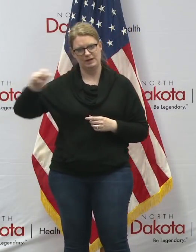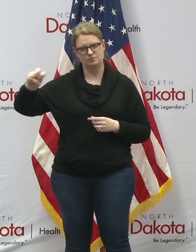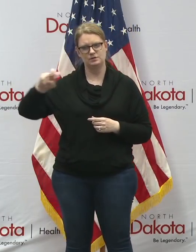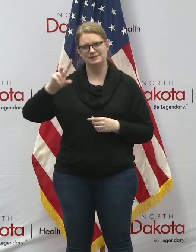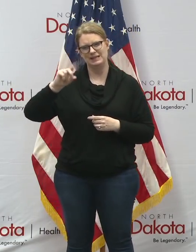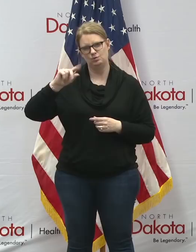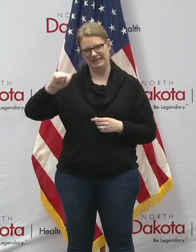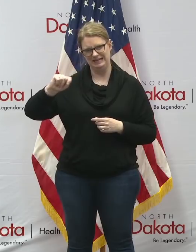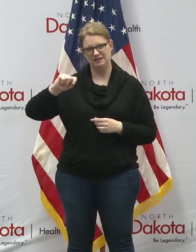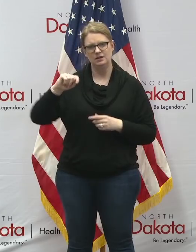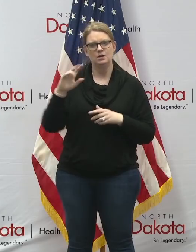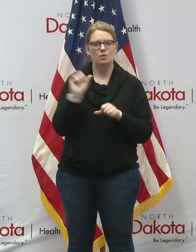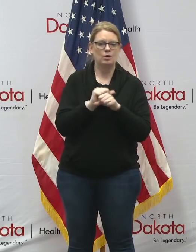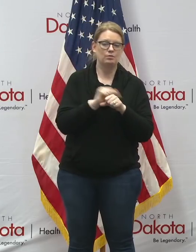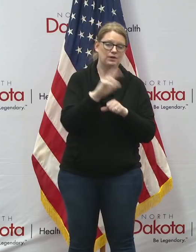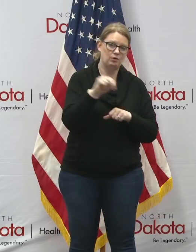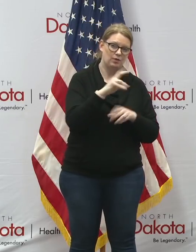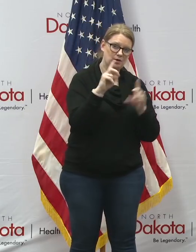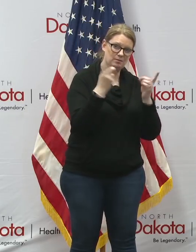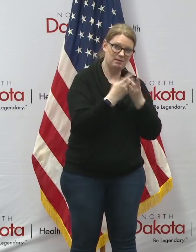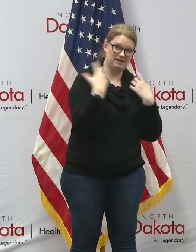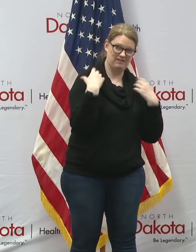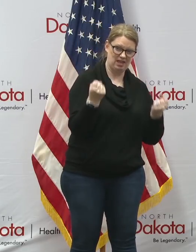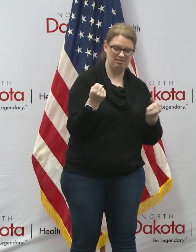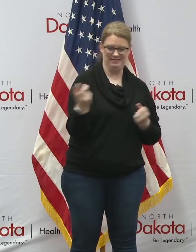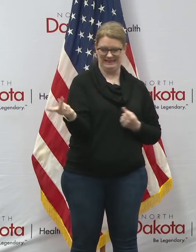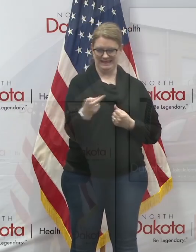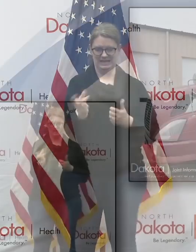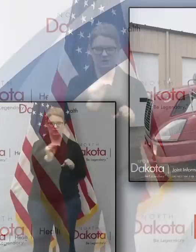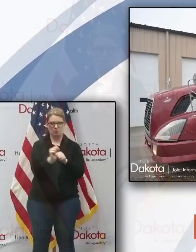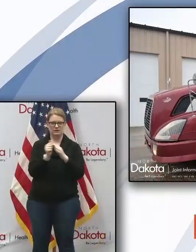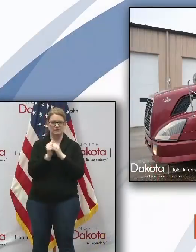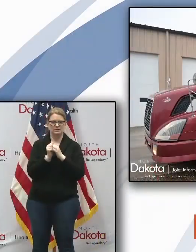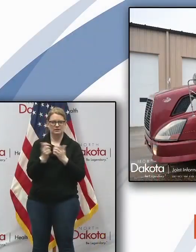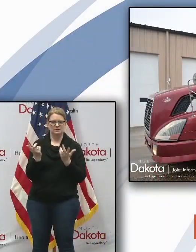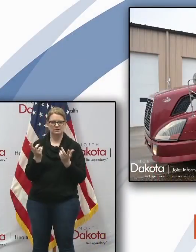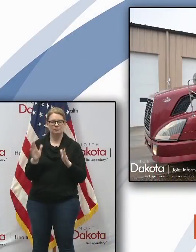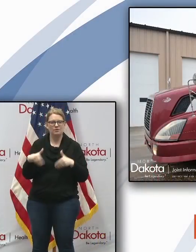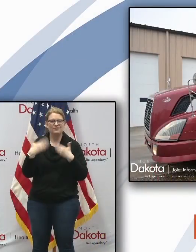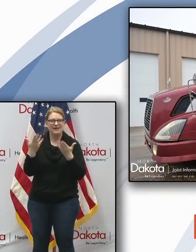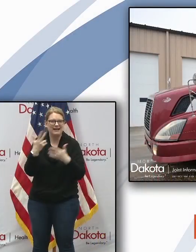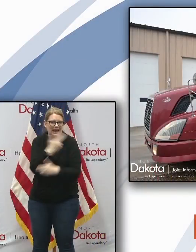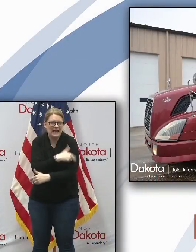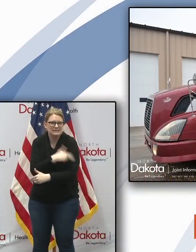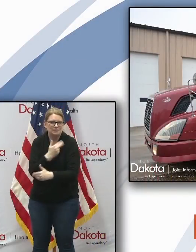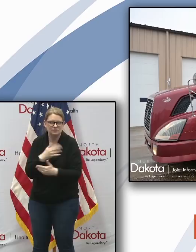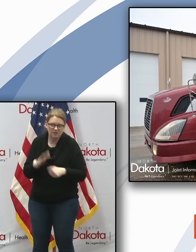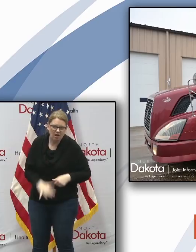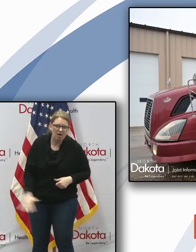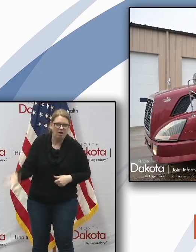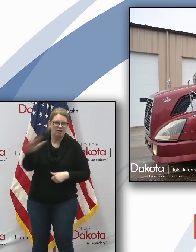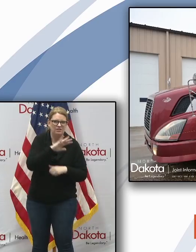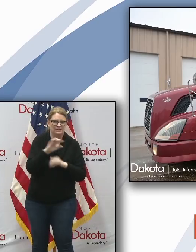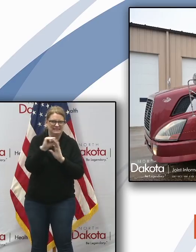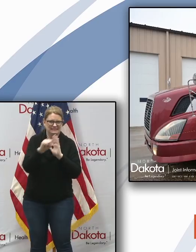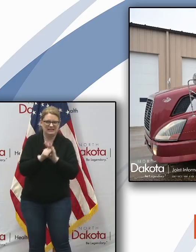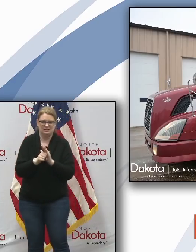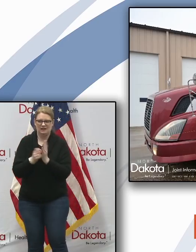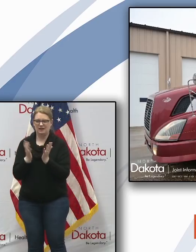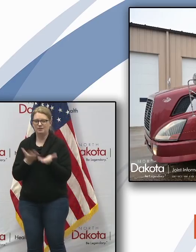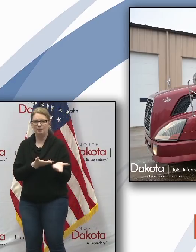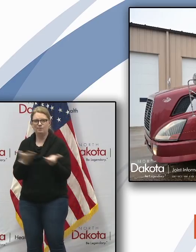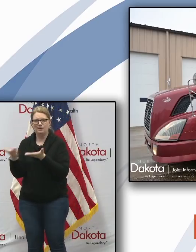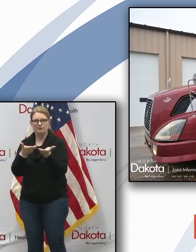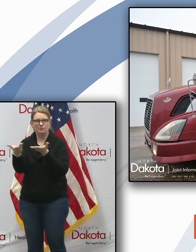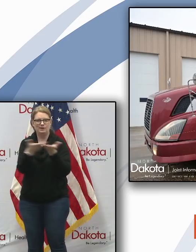worked with the north kota department of health this week to deliver hospital slides around the state as you may know we've got a had even